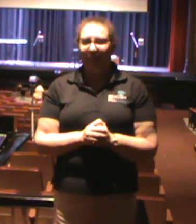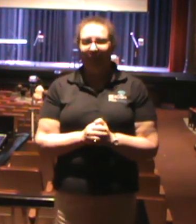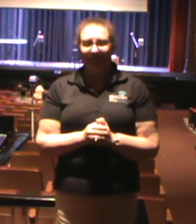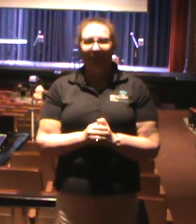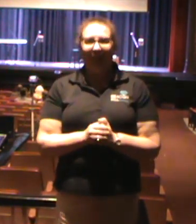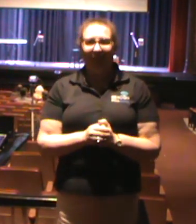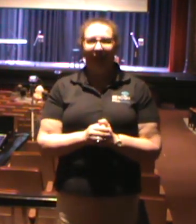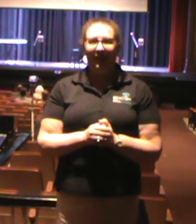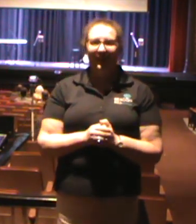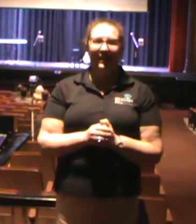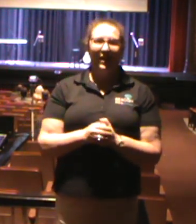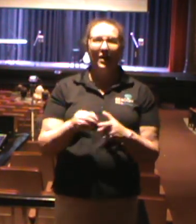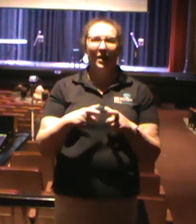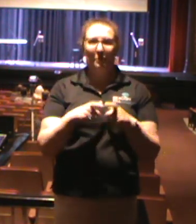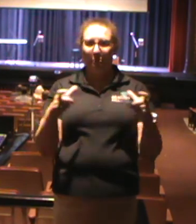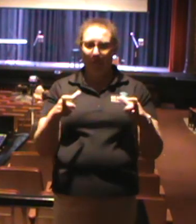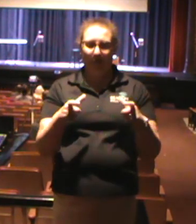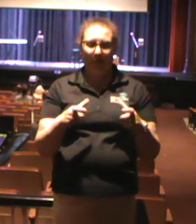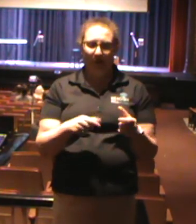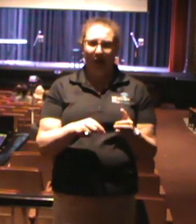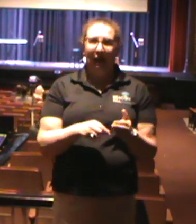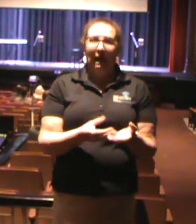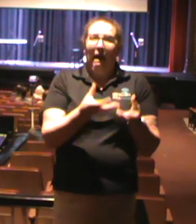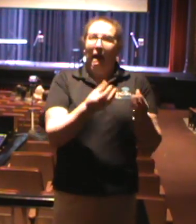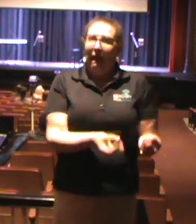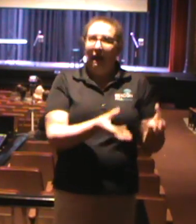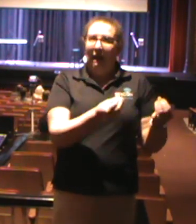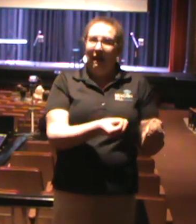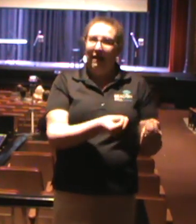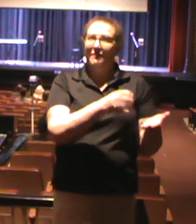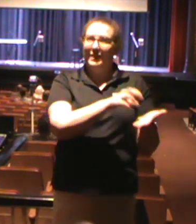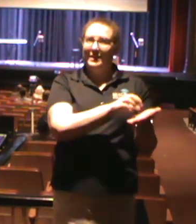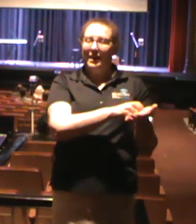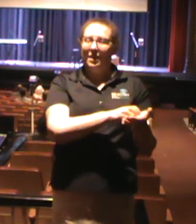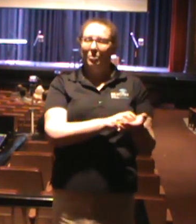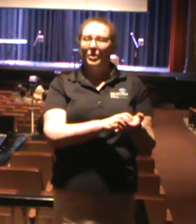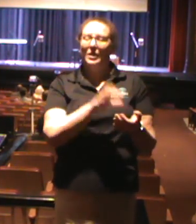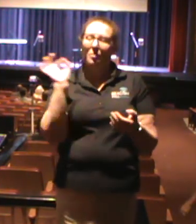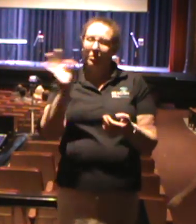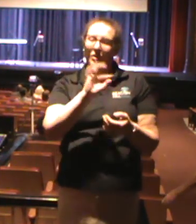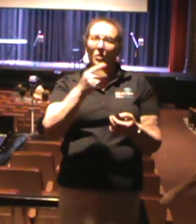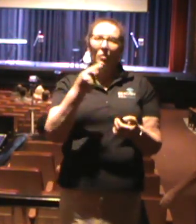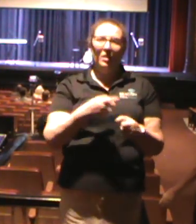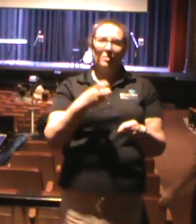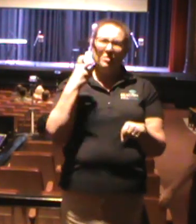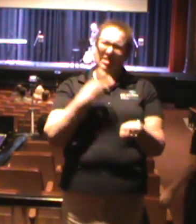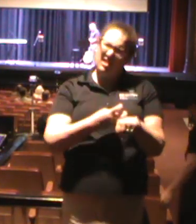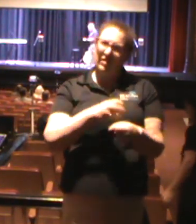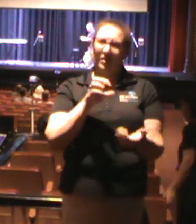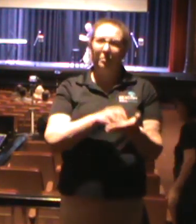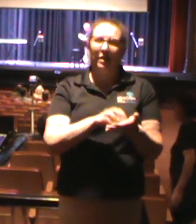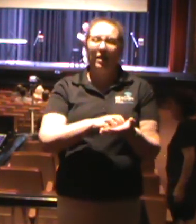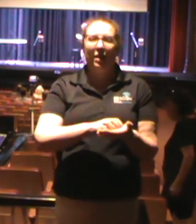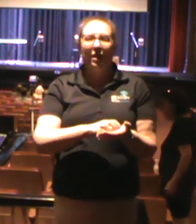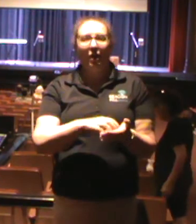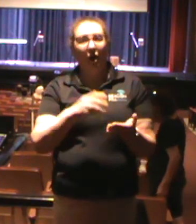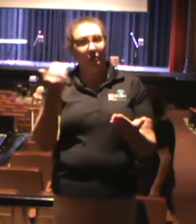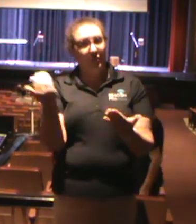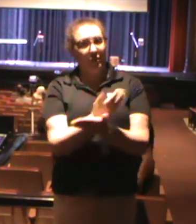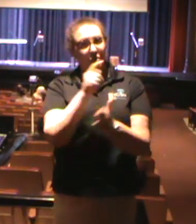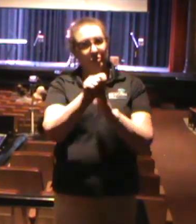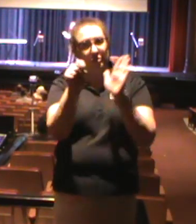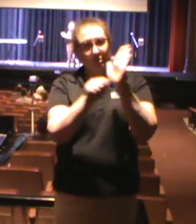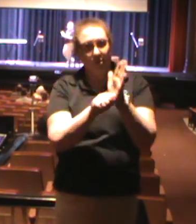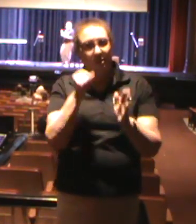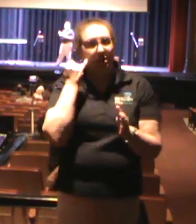we're going to hit what I believe is one of the toughest chapters in all the New Testament. So, ladies and gentlemen, it's a preaching chapter. If you would, go ahead and grab your Bibles and come up with me